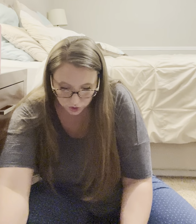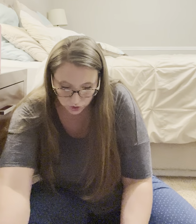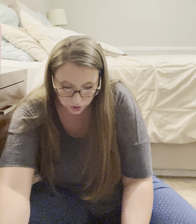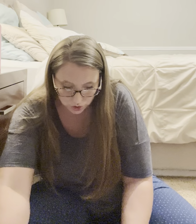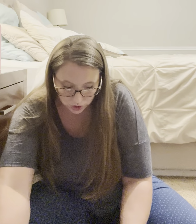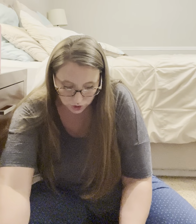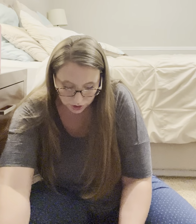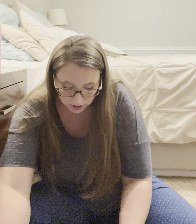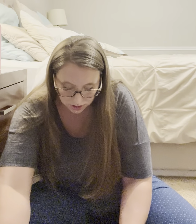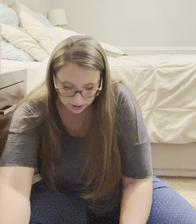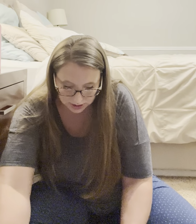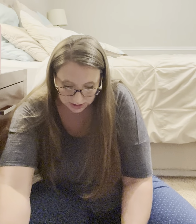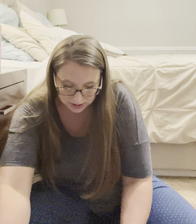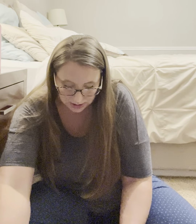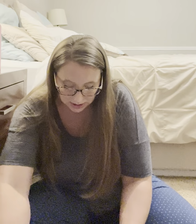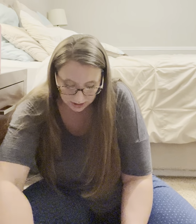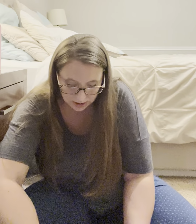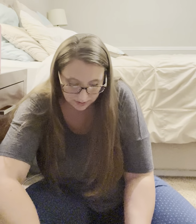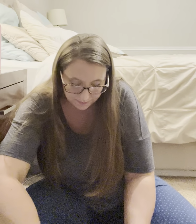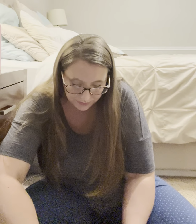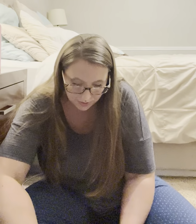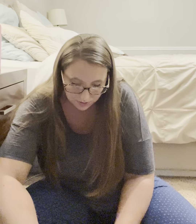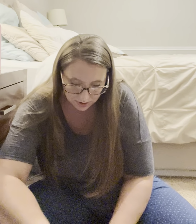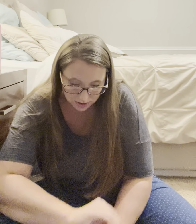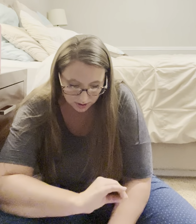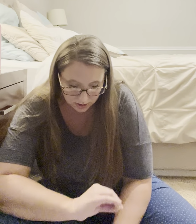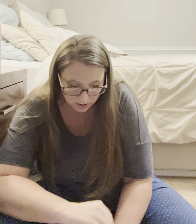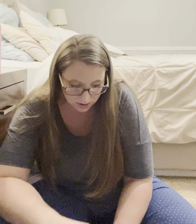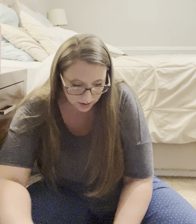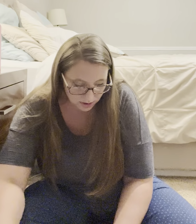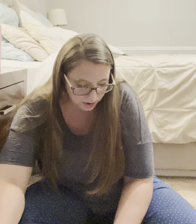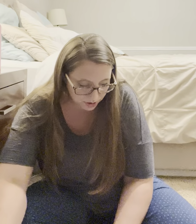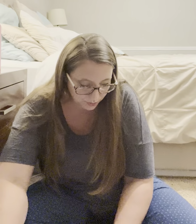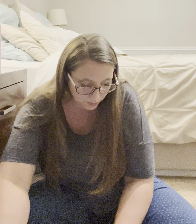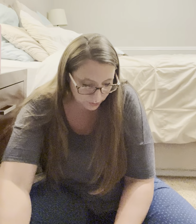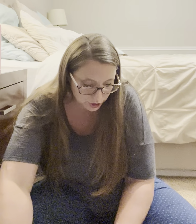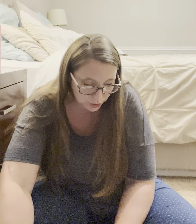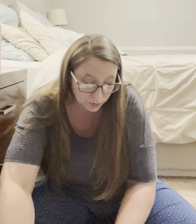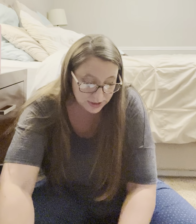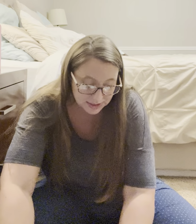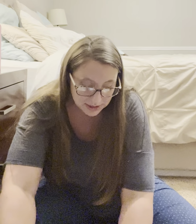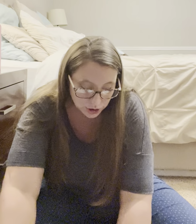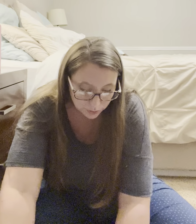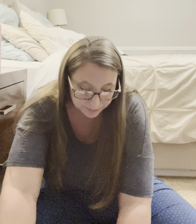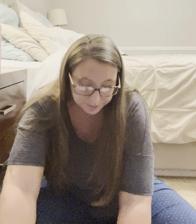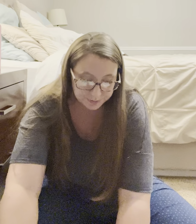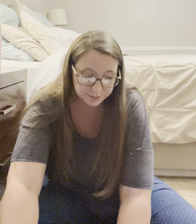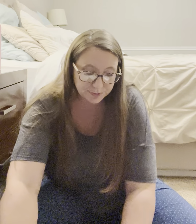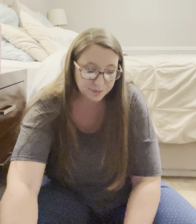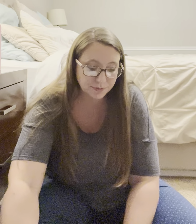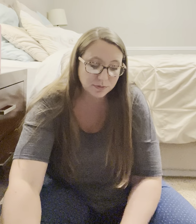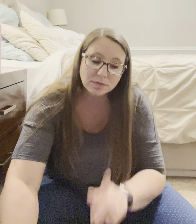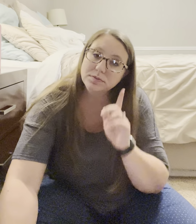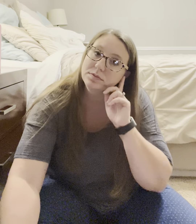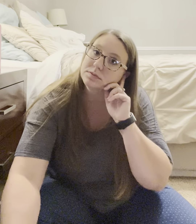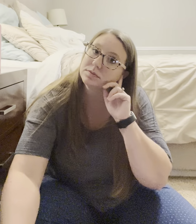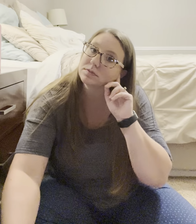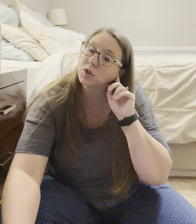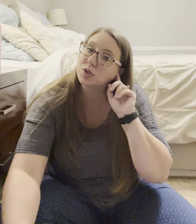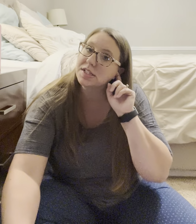Page. 60. No. Two. 62. Go to